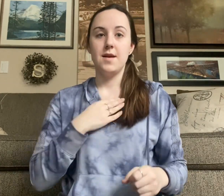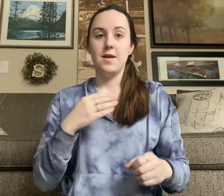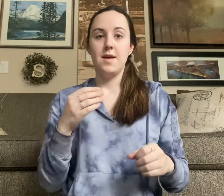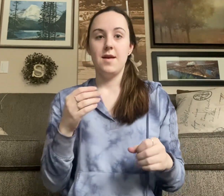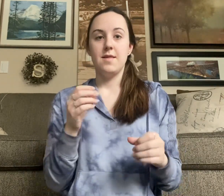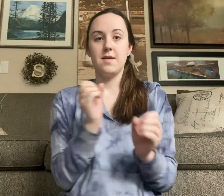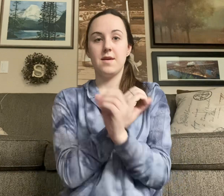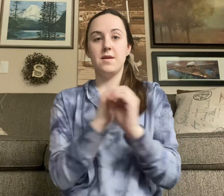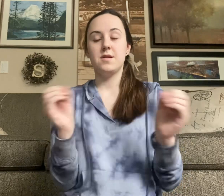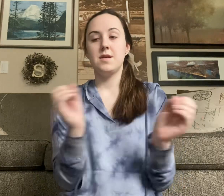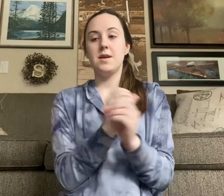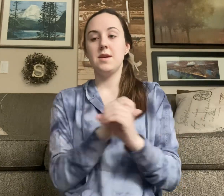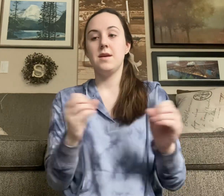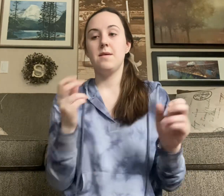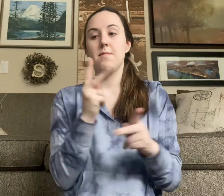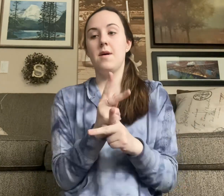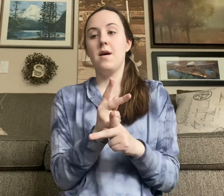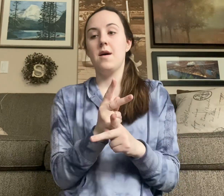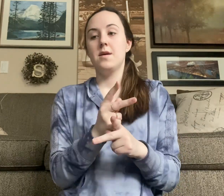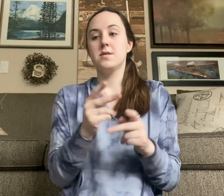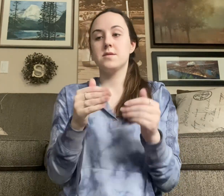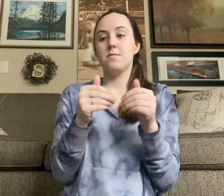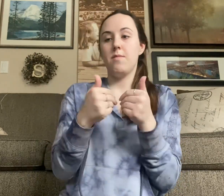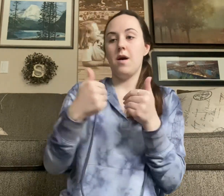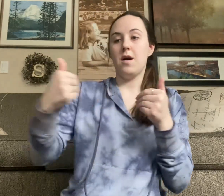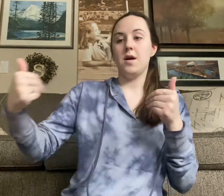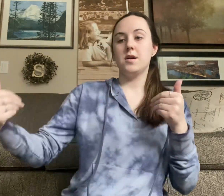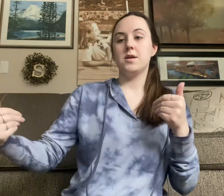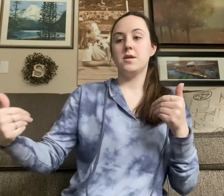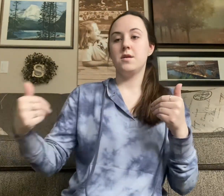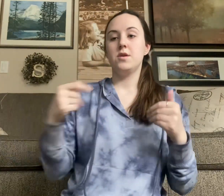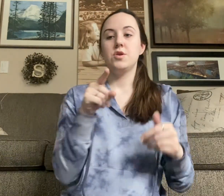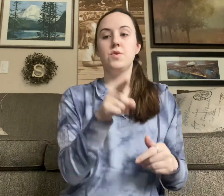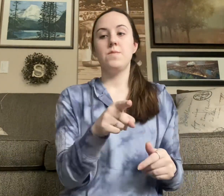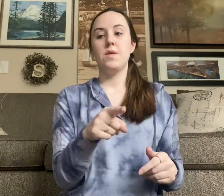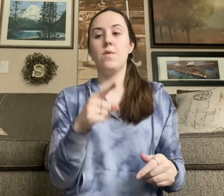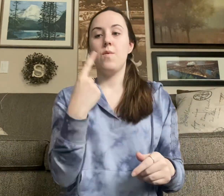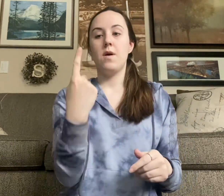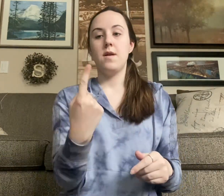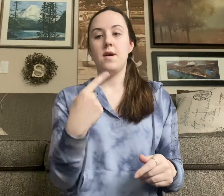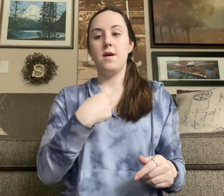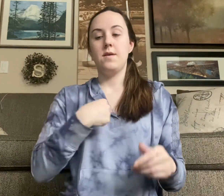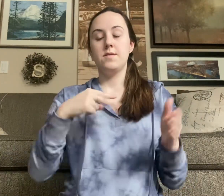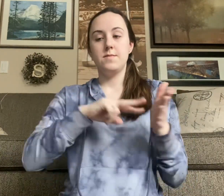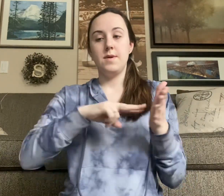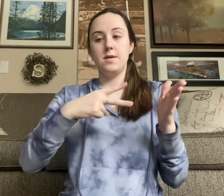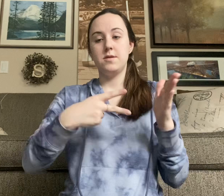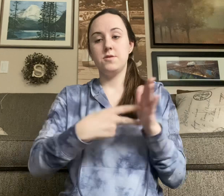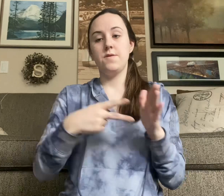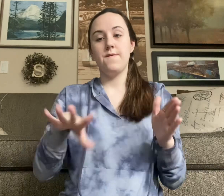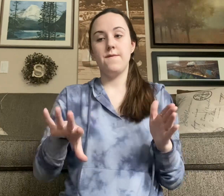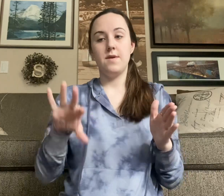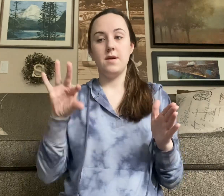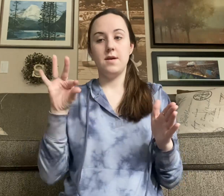Nothing could keep us apart, you'd be the one I was meant to find